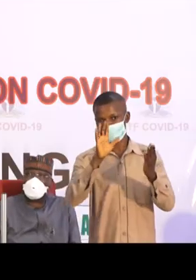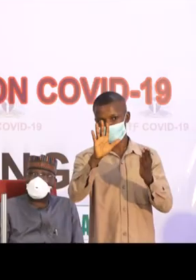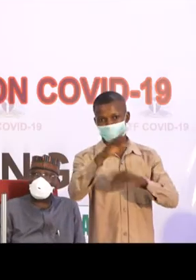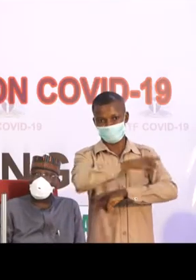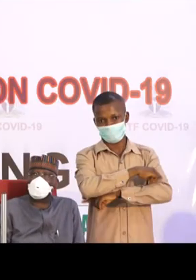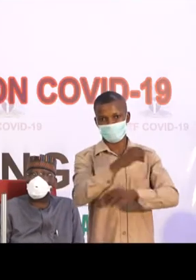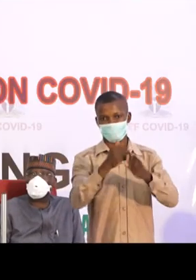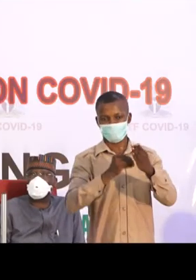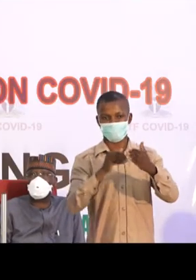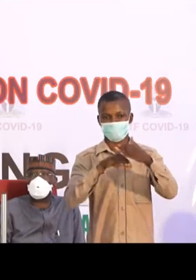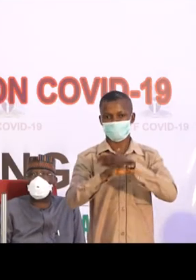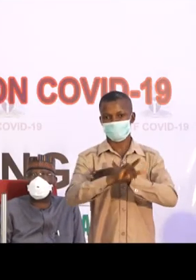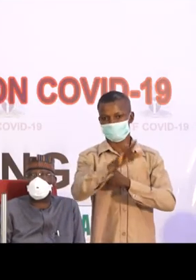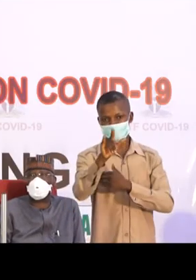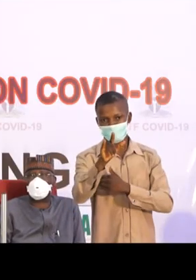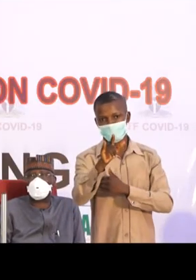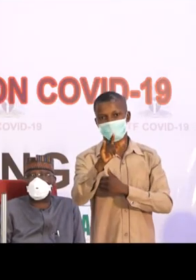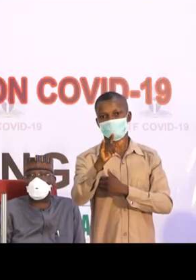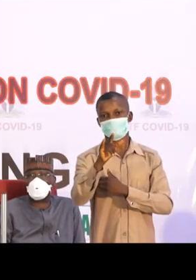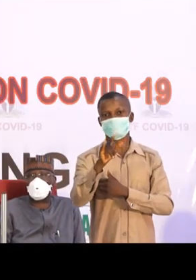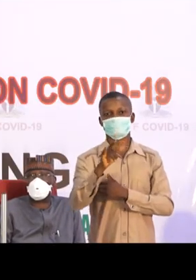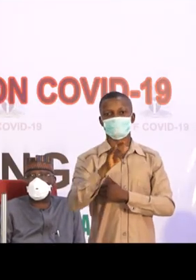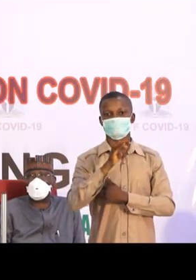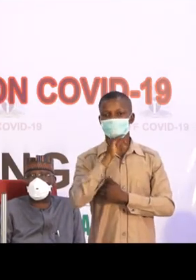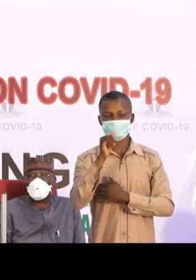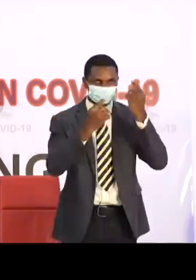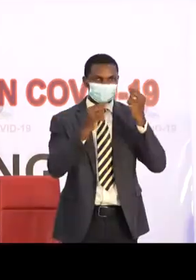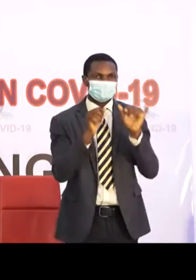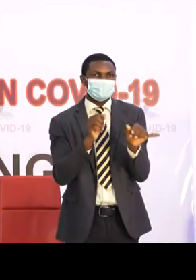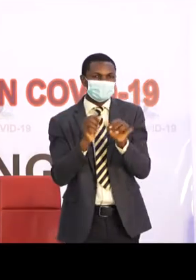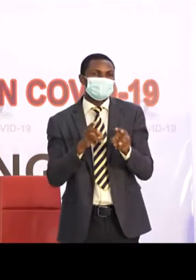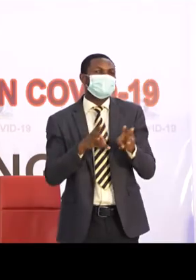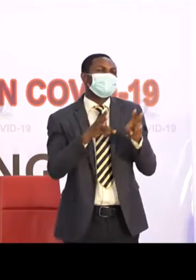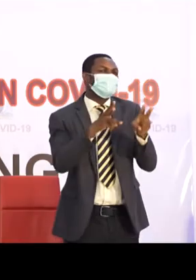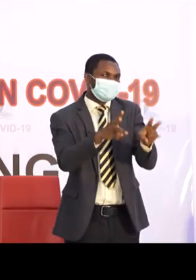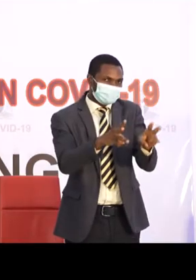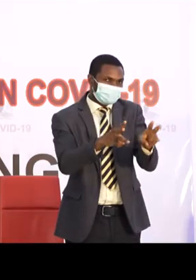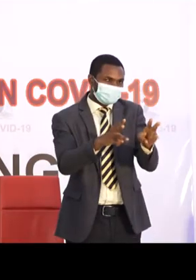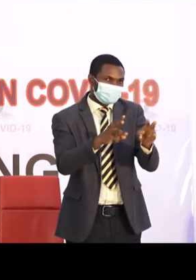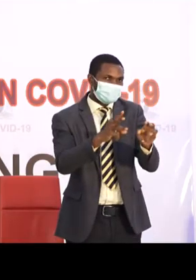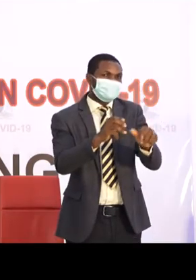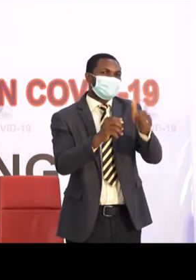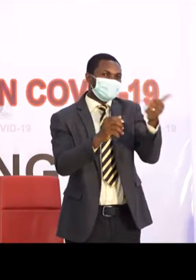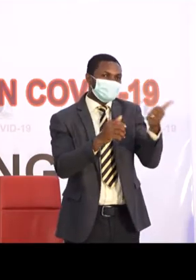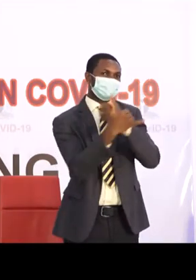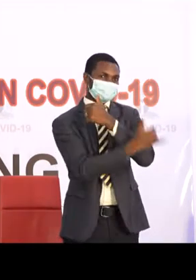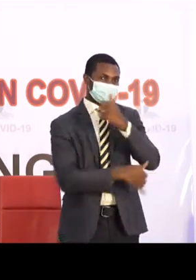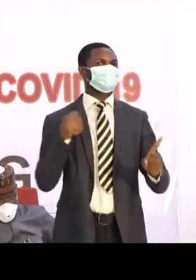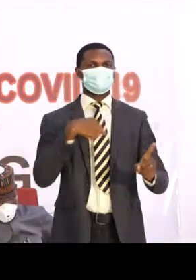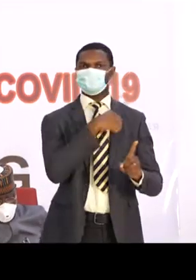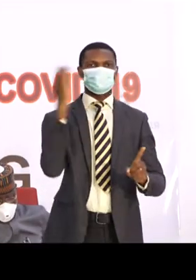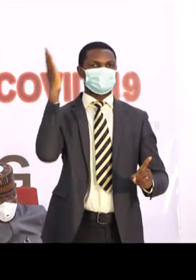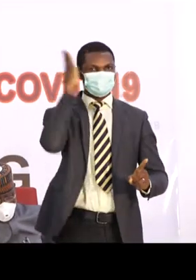before travel and not later than nine days before travel. The task force indicated that the new regime for